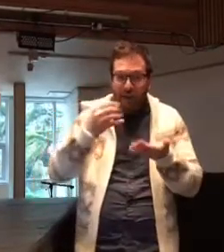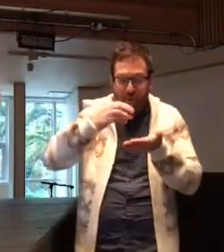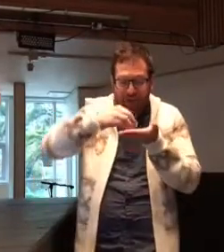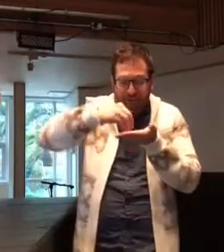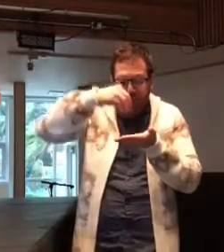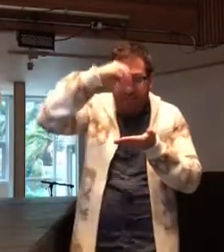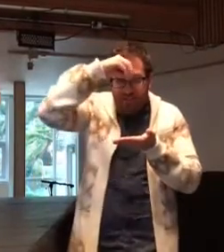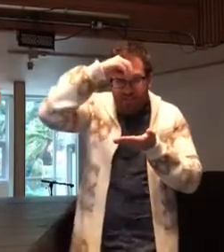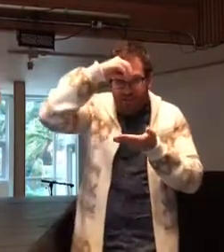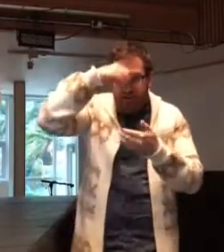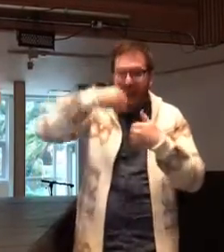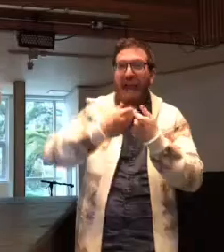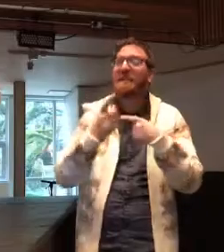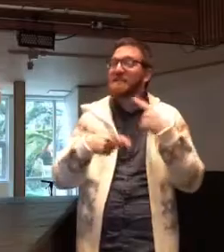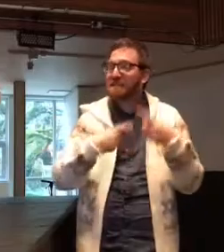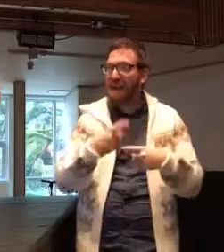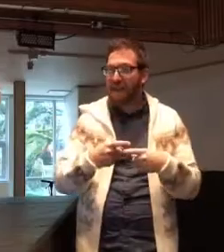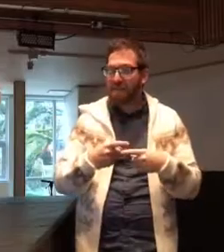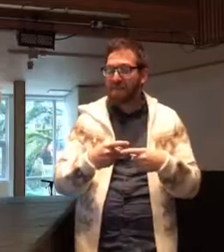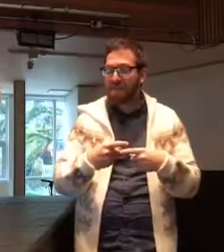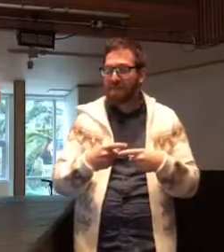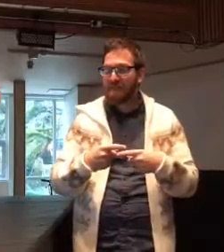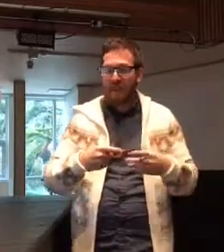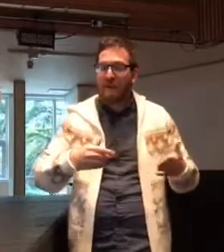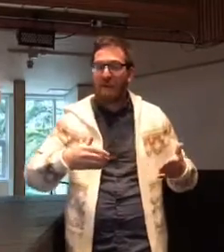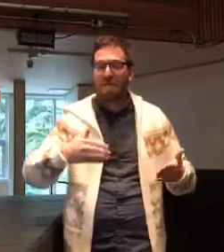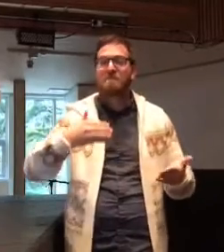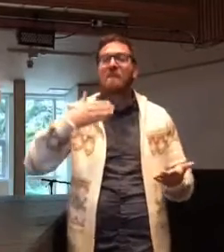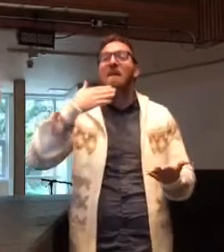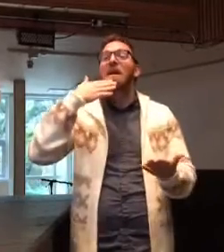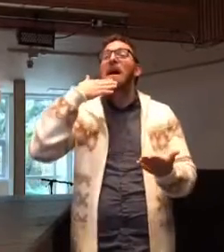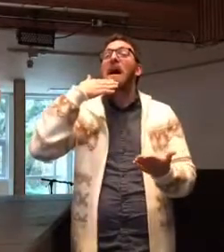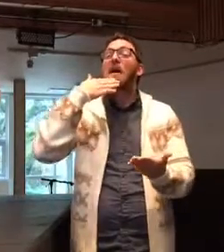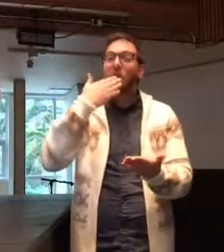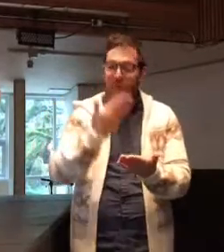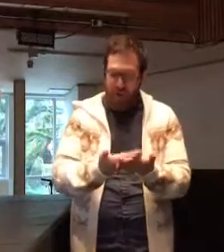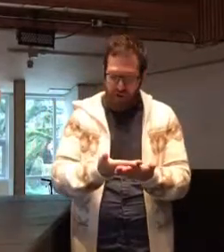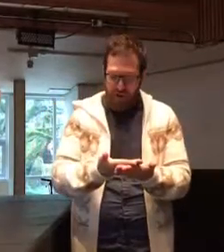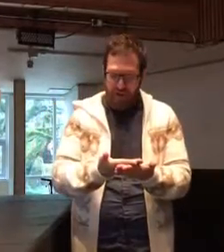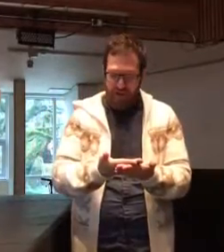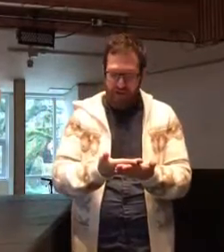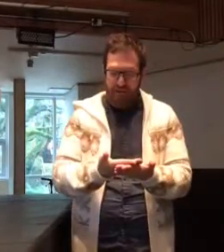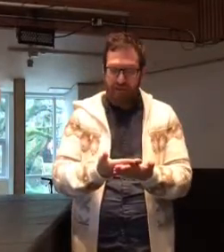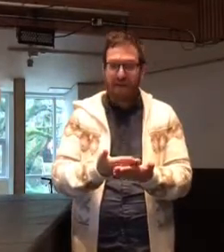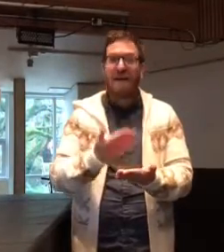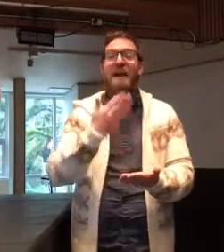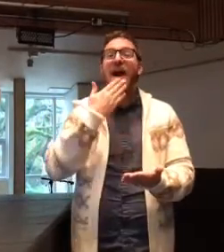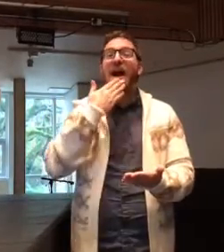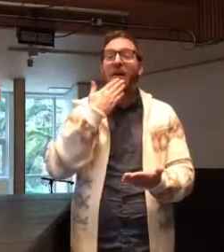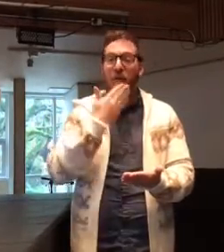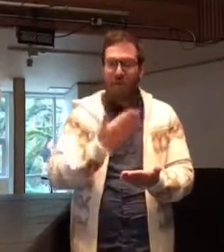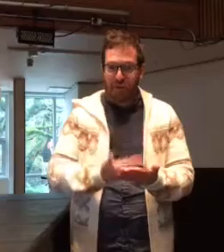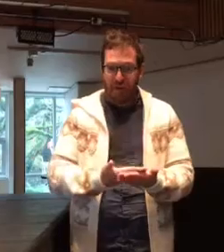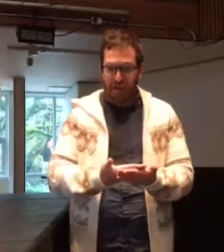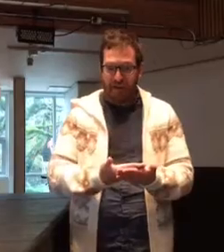let's learn how to sign it. Here we go. How good, how good